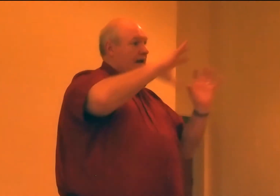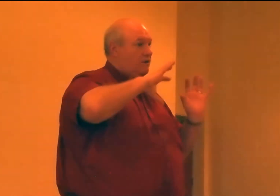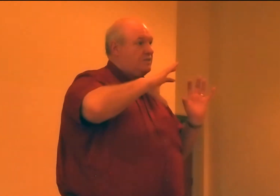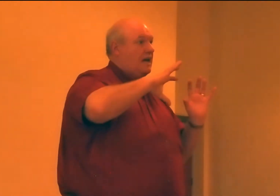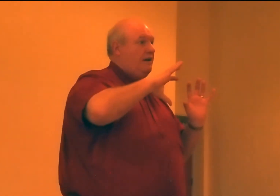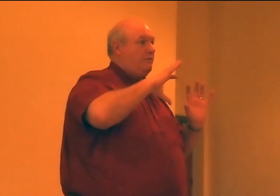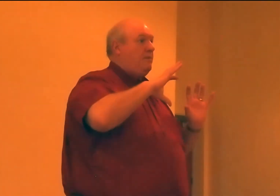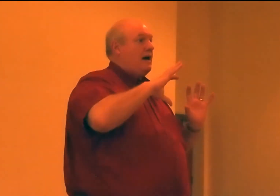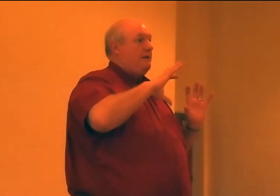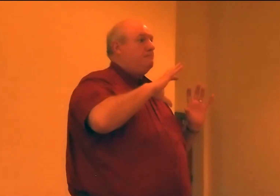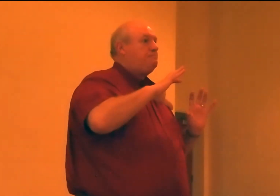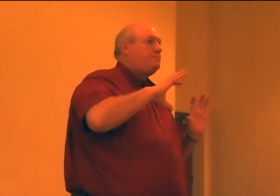outside of the pipe.